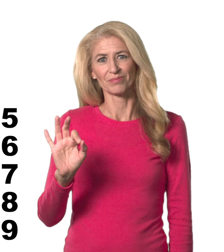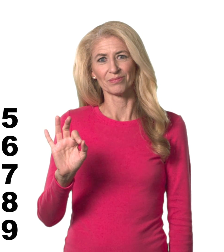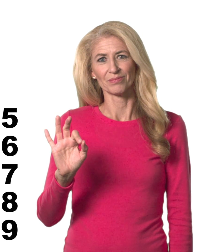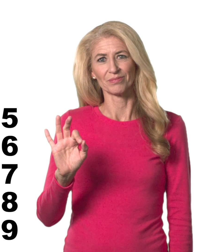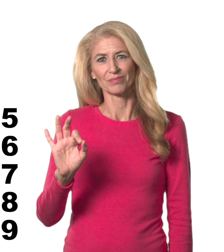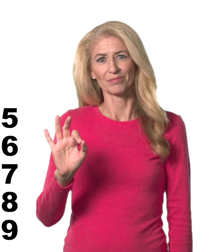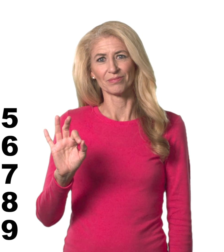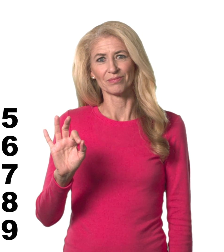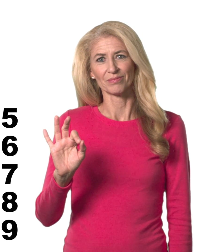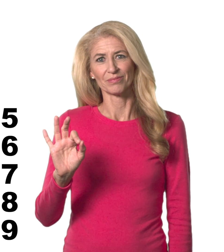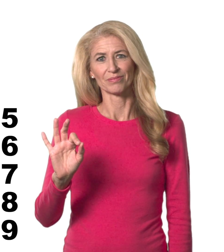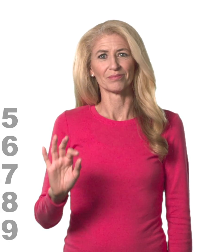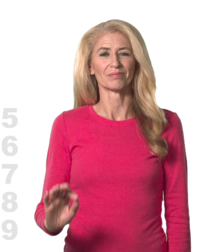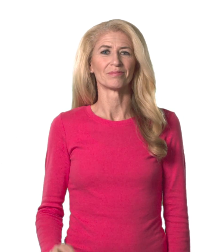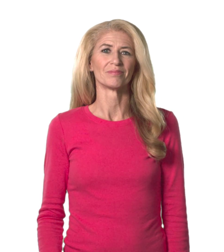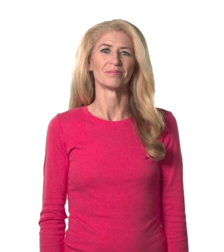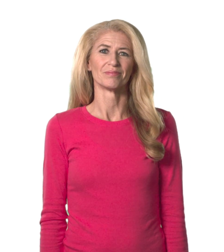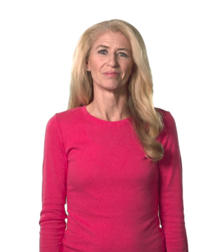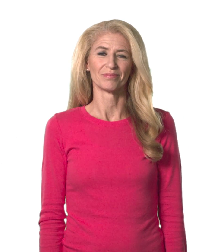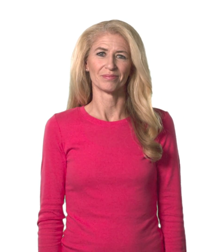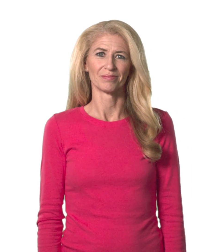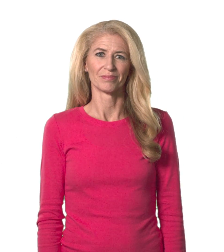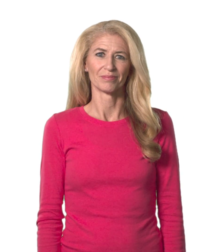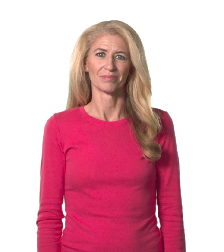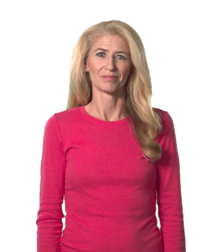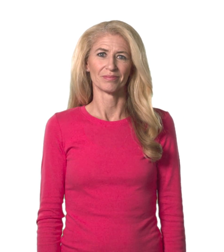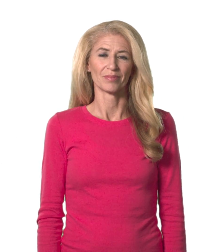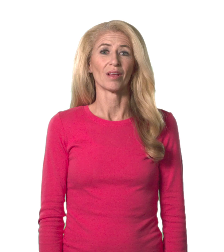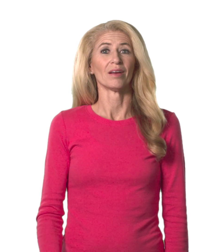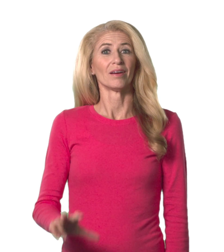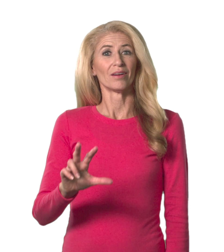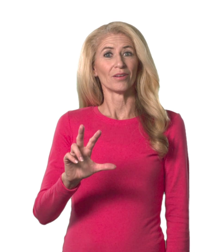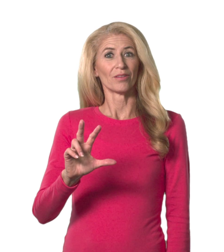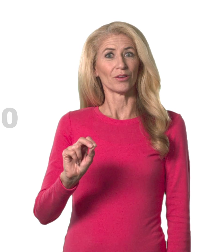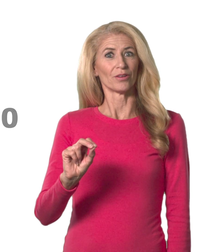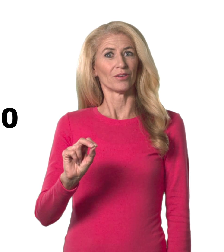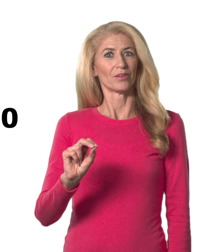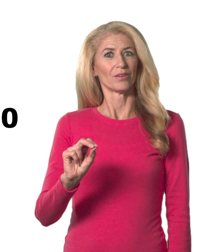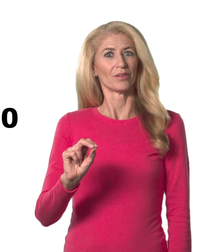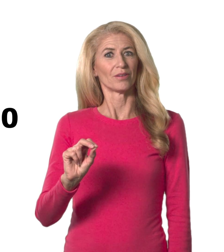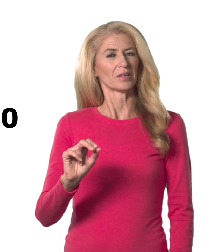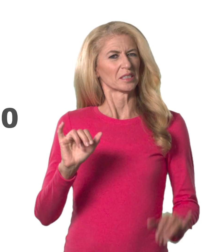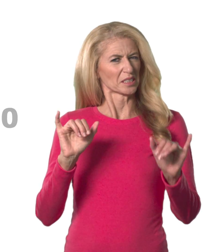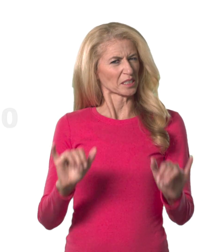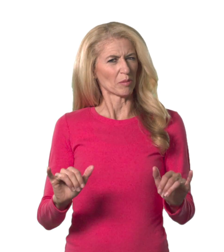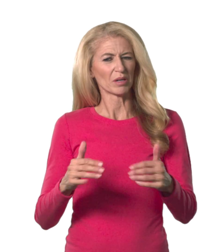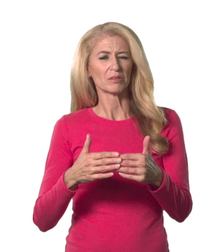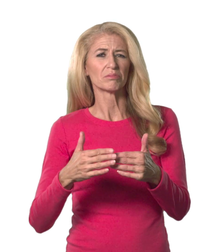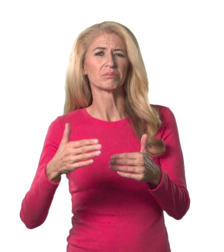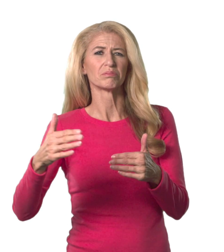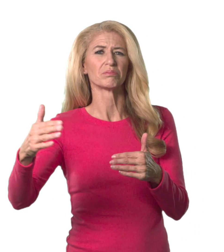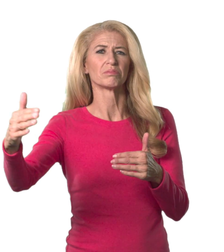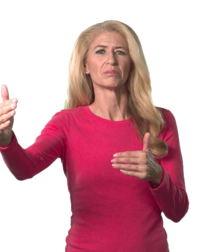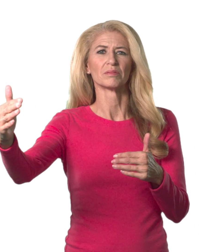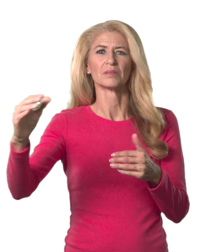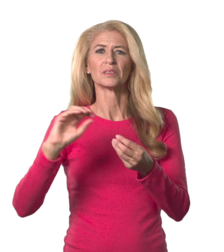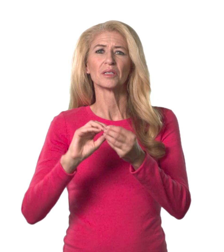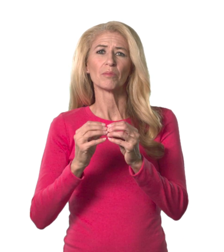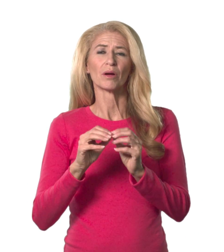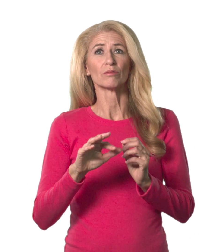30. From 30 on, the numbers